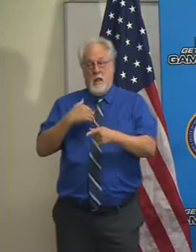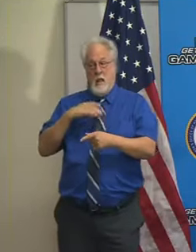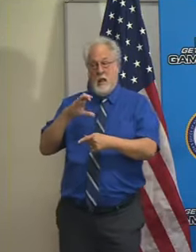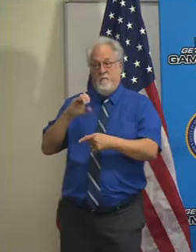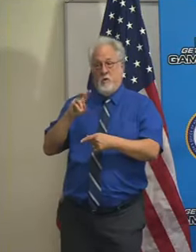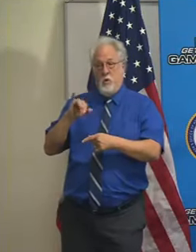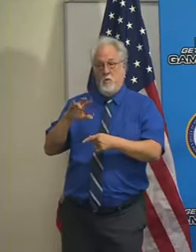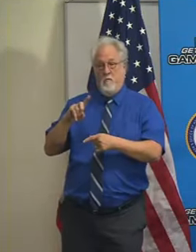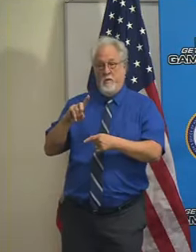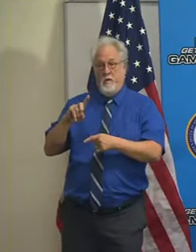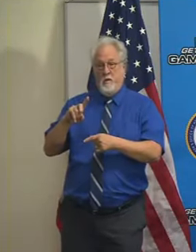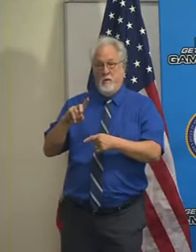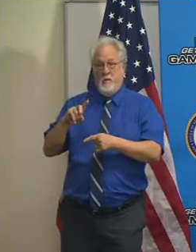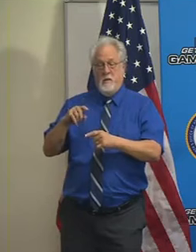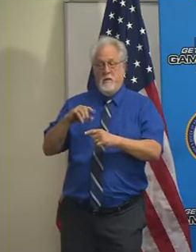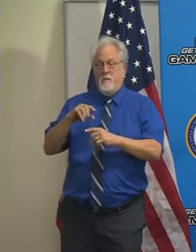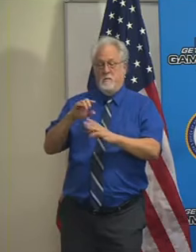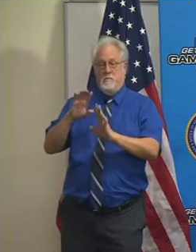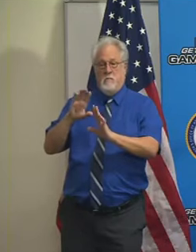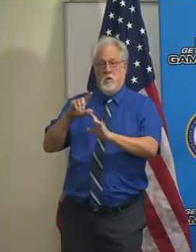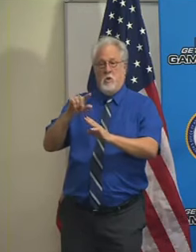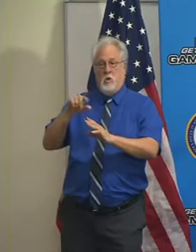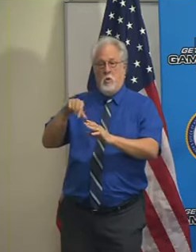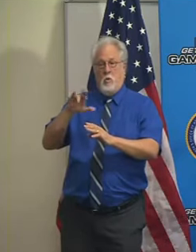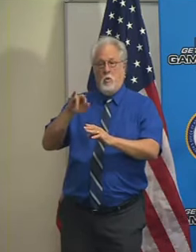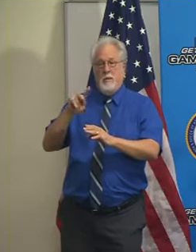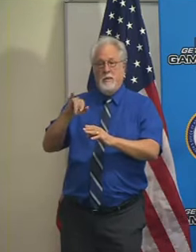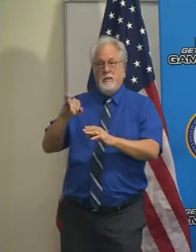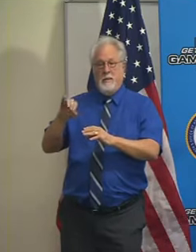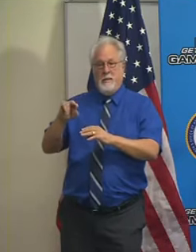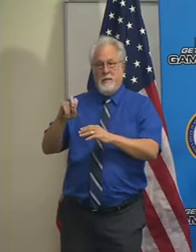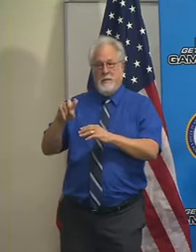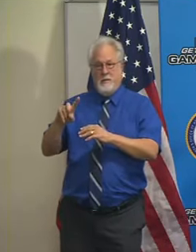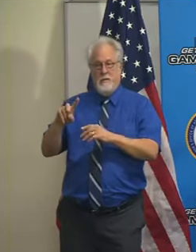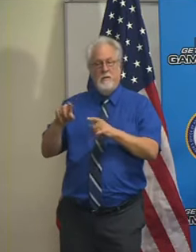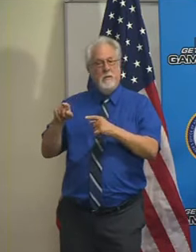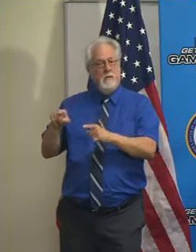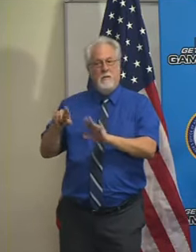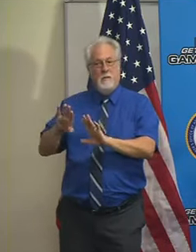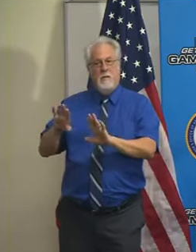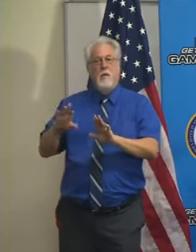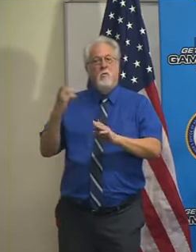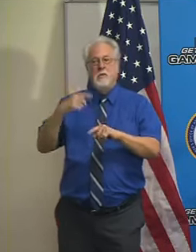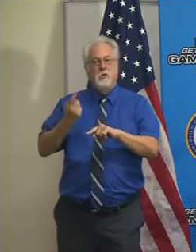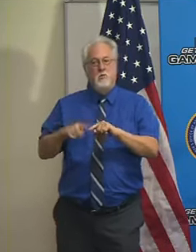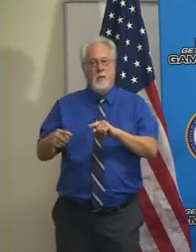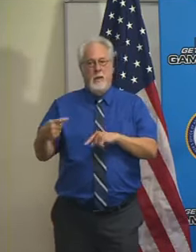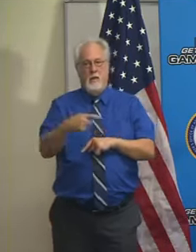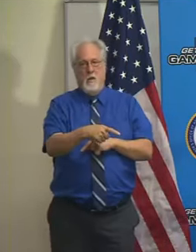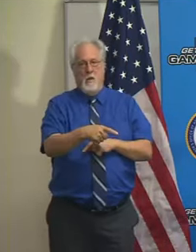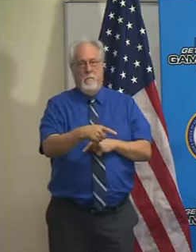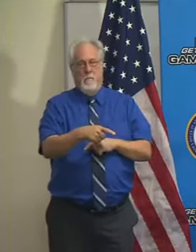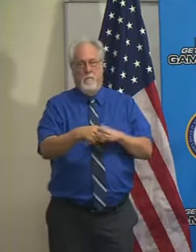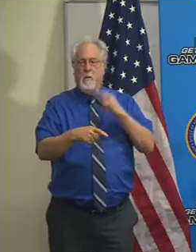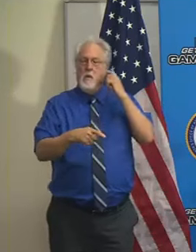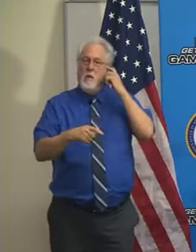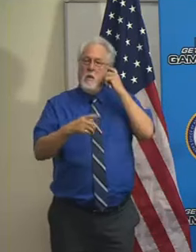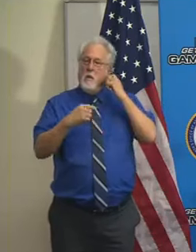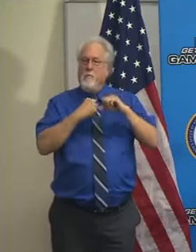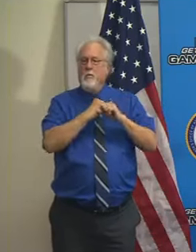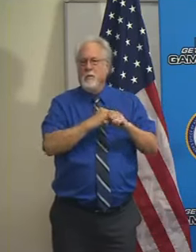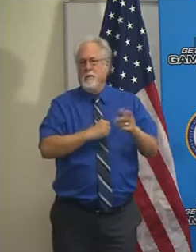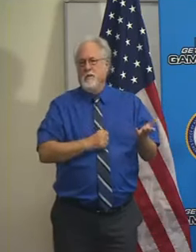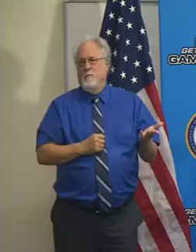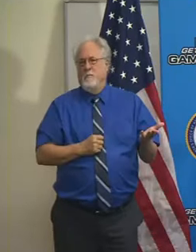or recent COVID illness, being quarantined or isolated for COVID during that period are all going to be reasons you can't come to see your loved one to protect